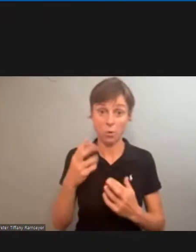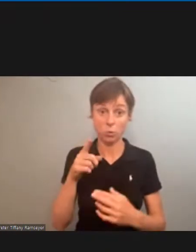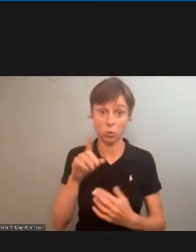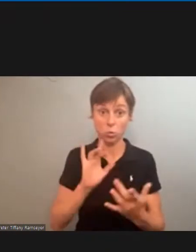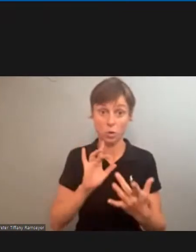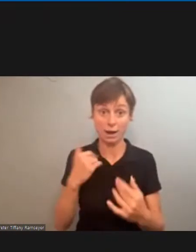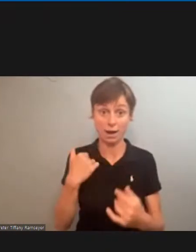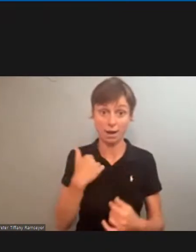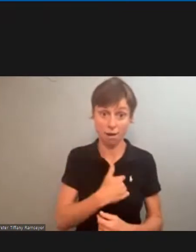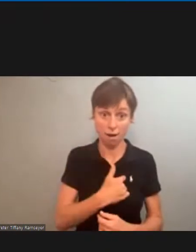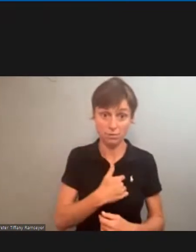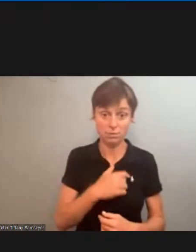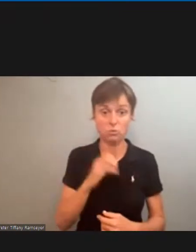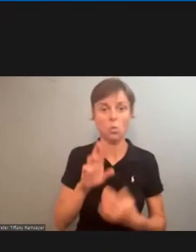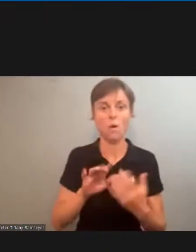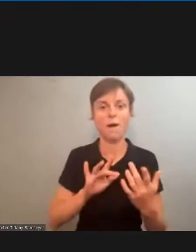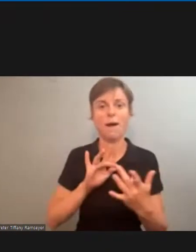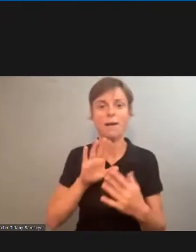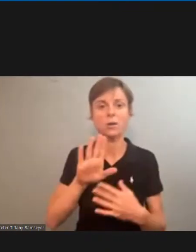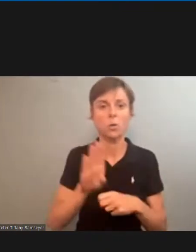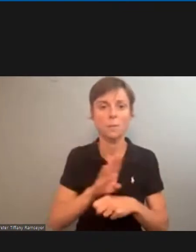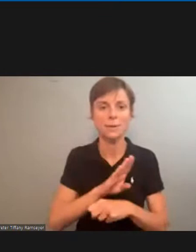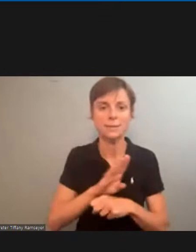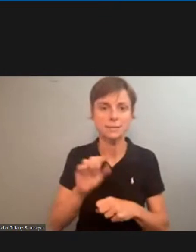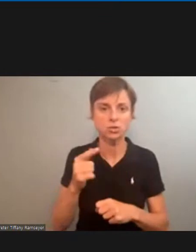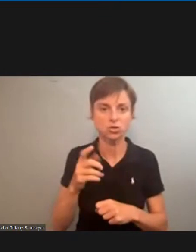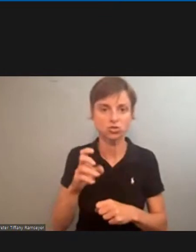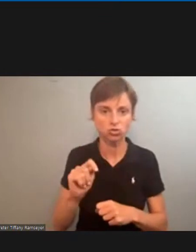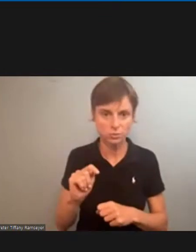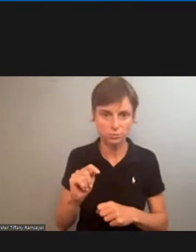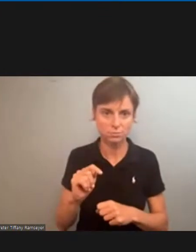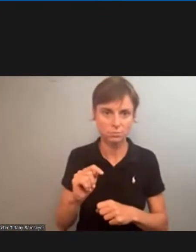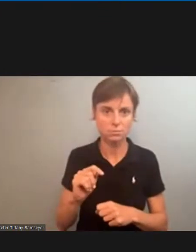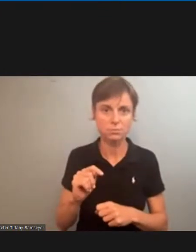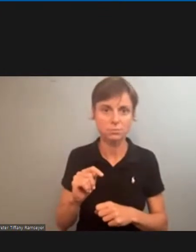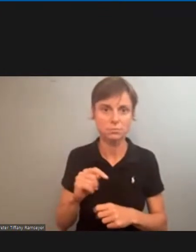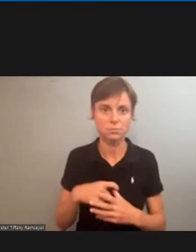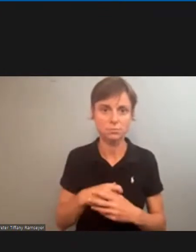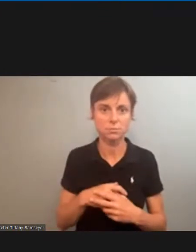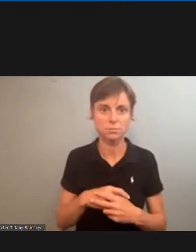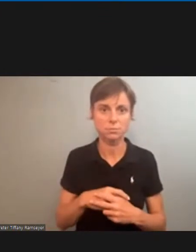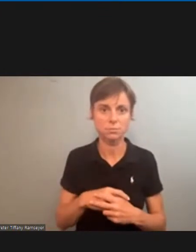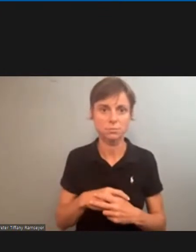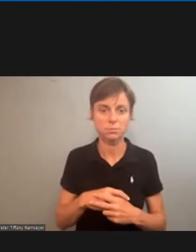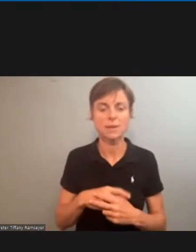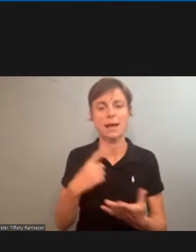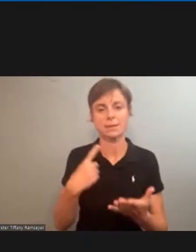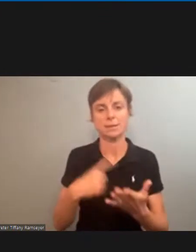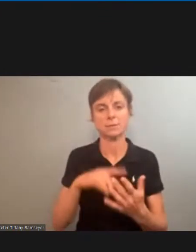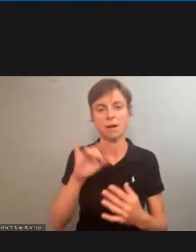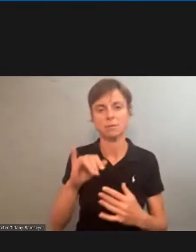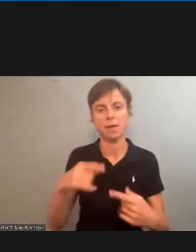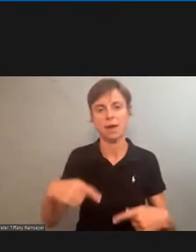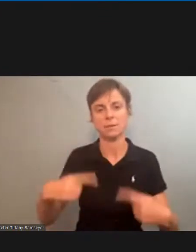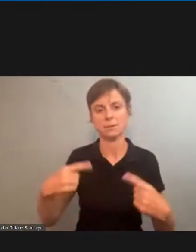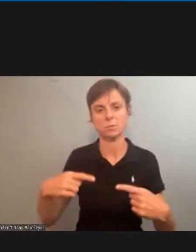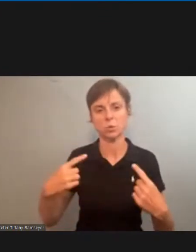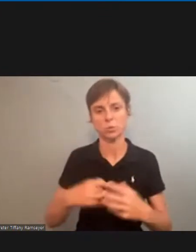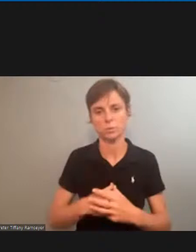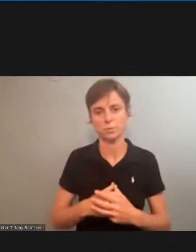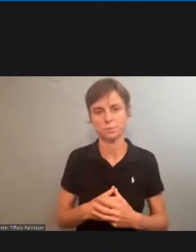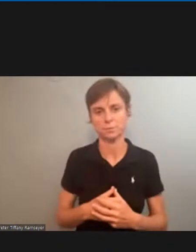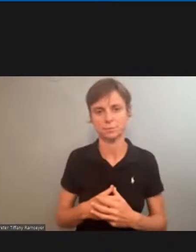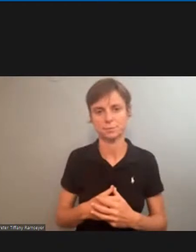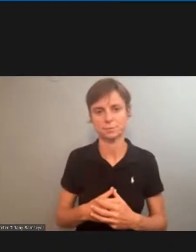us or contact your business agent and discuss this dispute. And